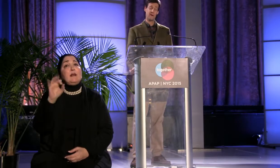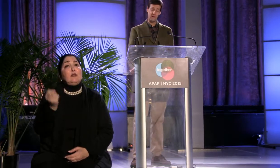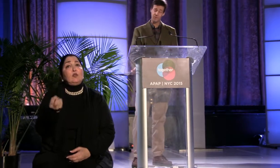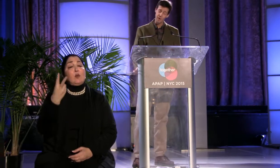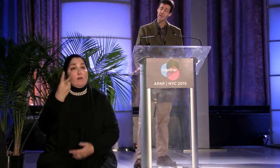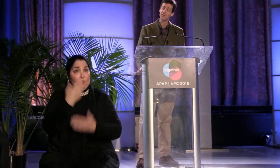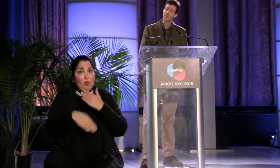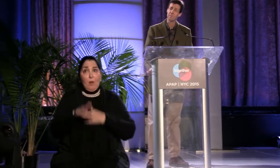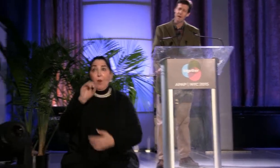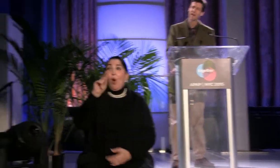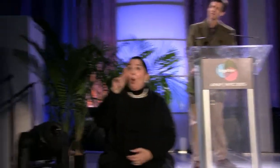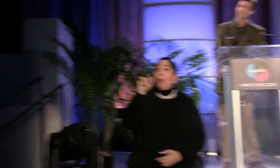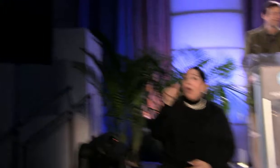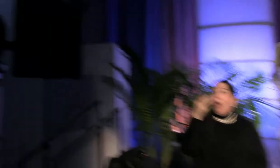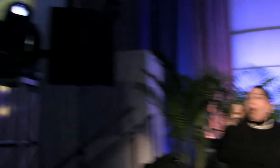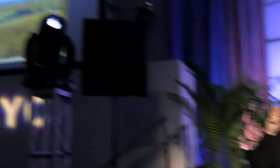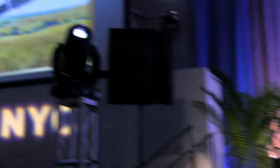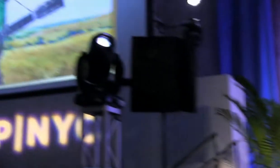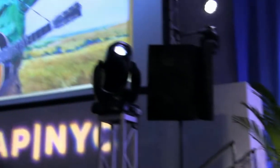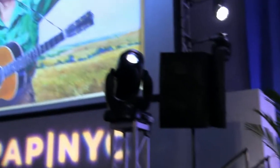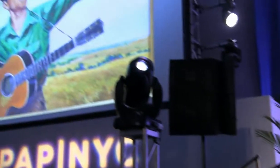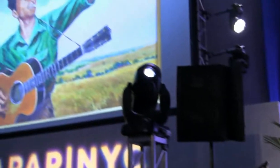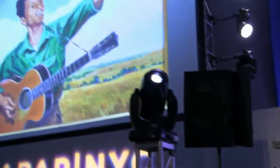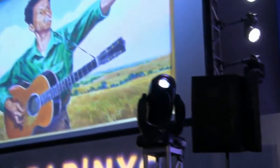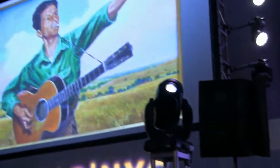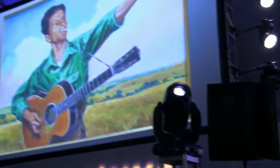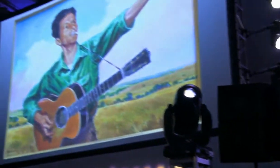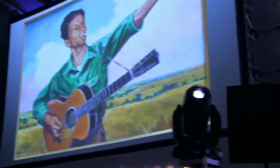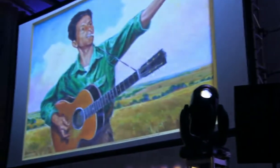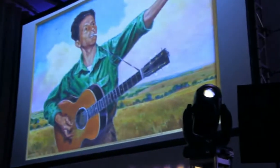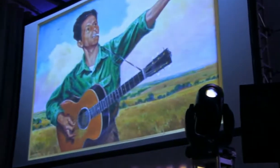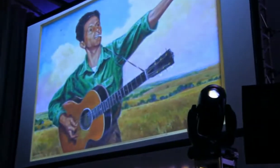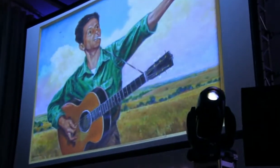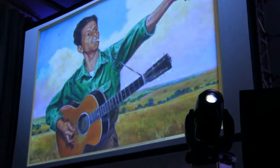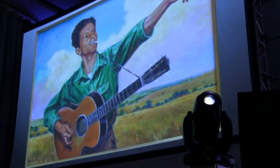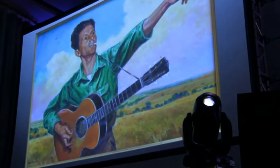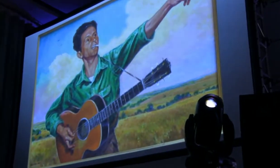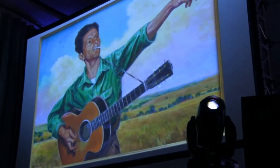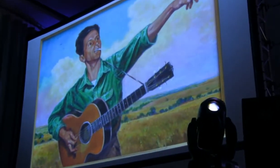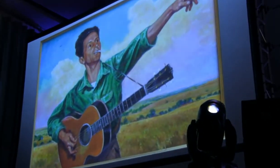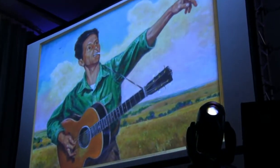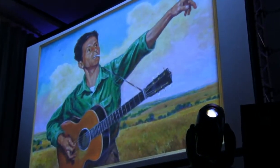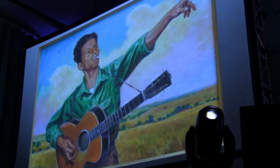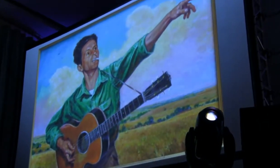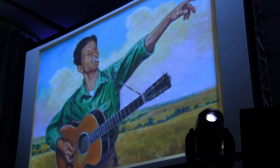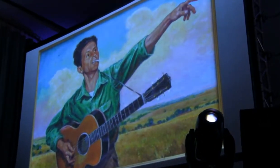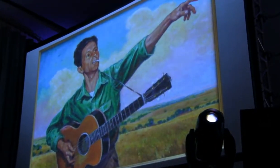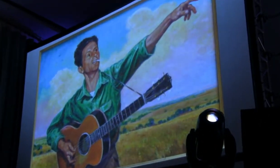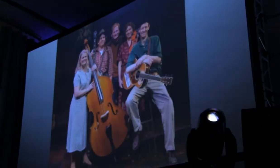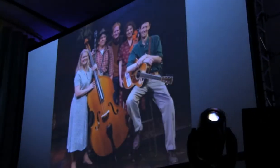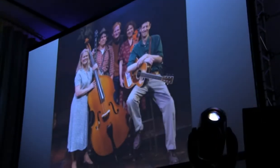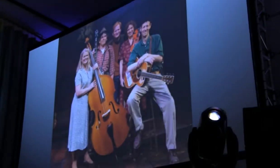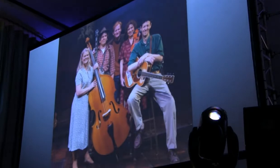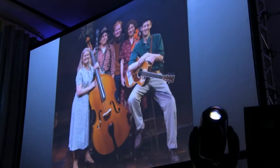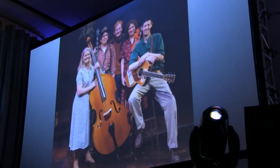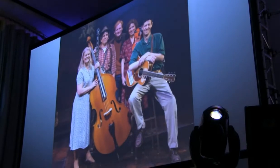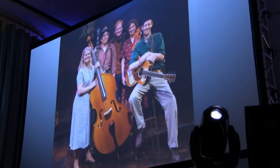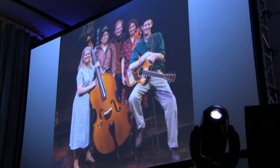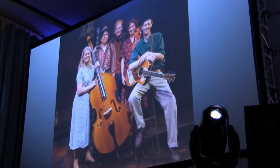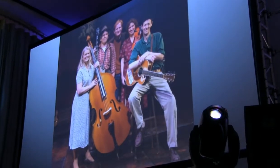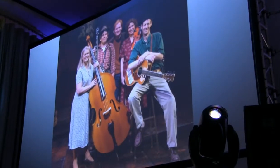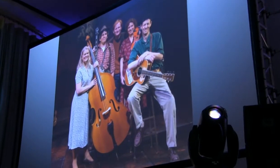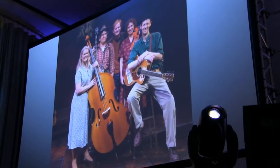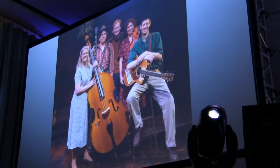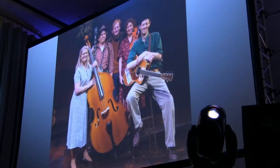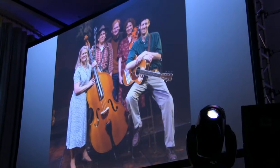America's greatest ballad song maker, according to John Steinbeck. And I began 12 years ago to develop a couple of shows about him